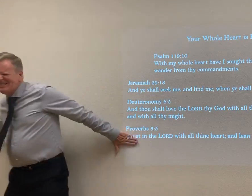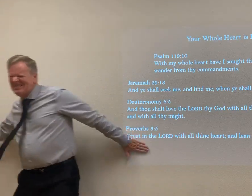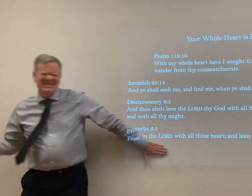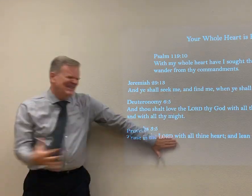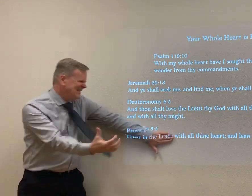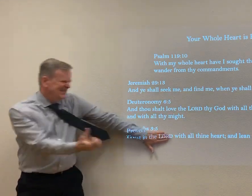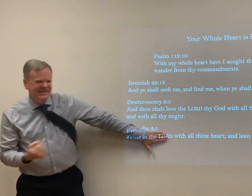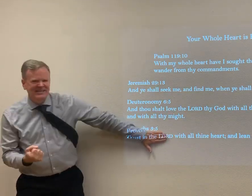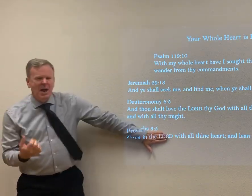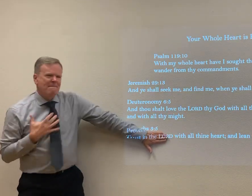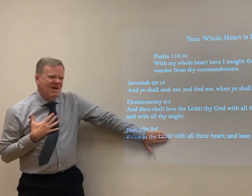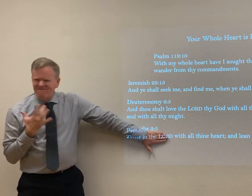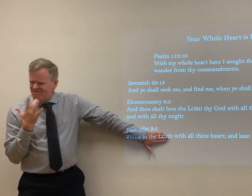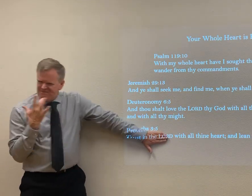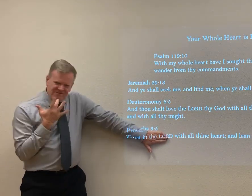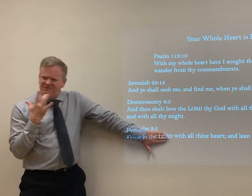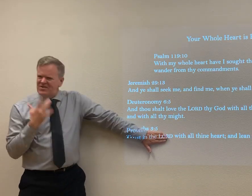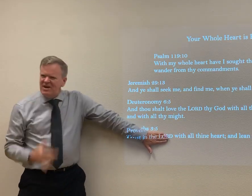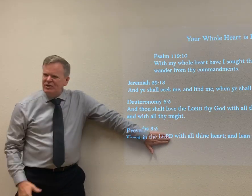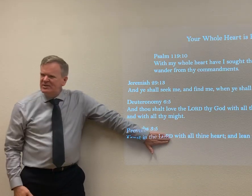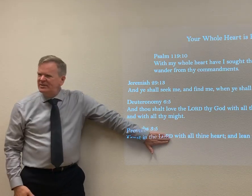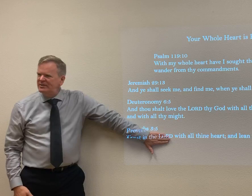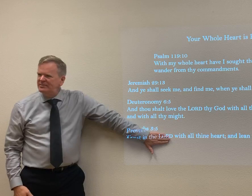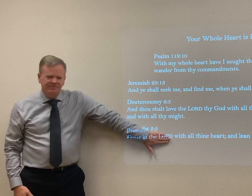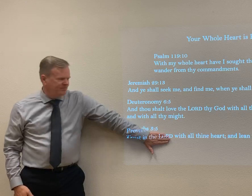Proverbs 3 and 5. This is one of my favorites here.